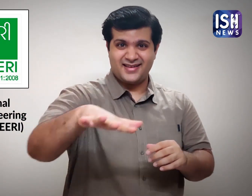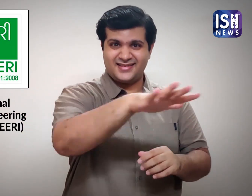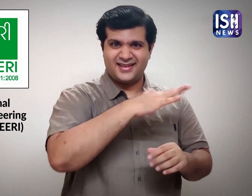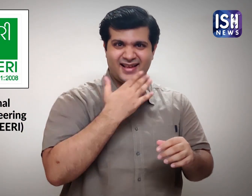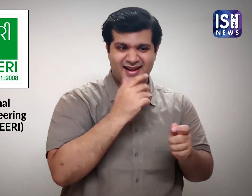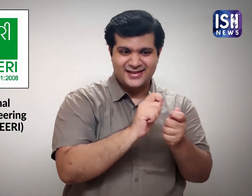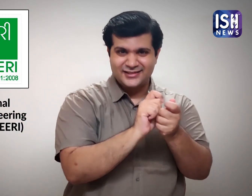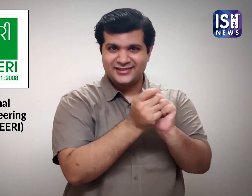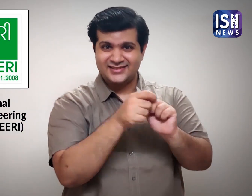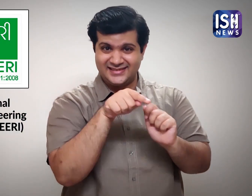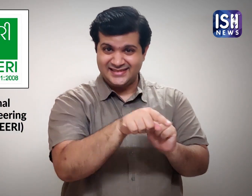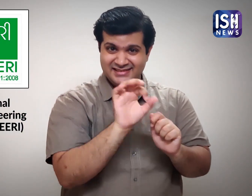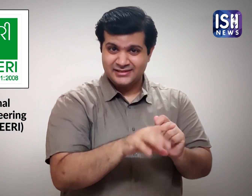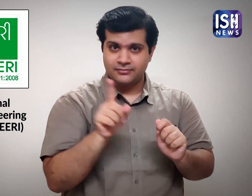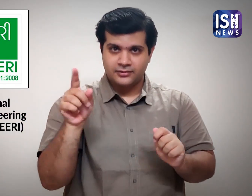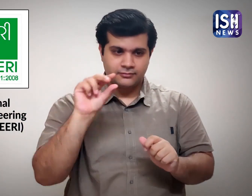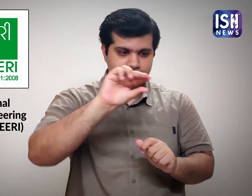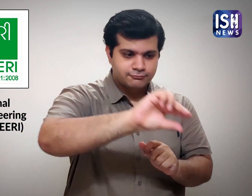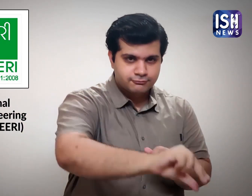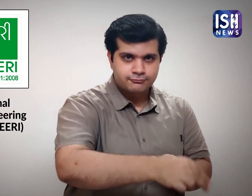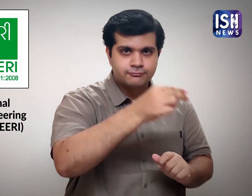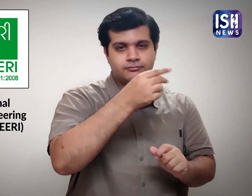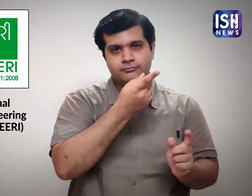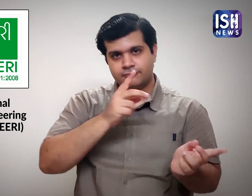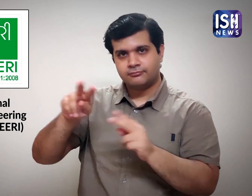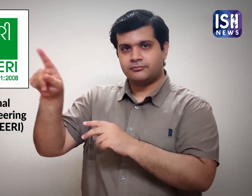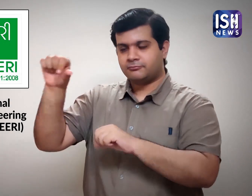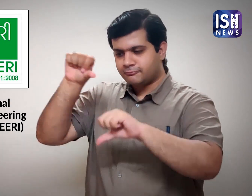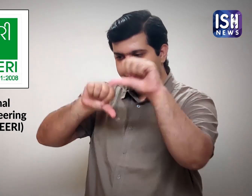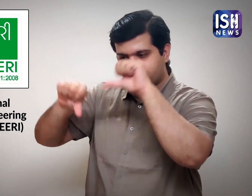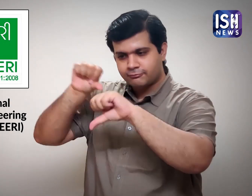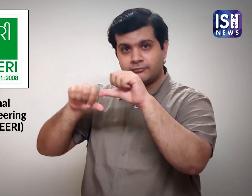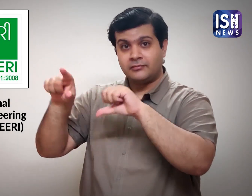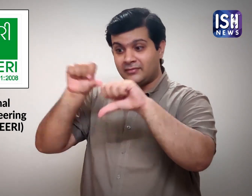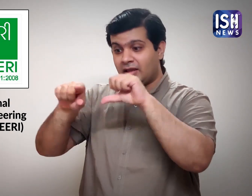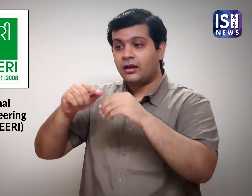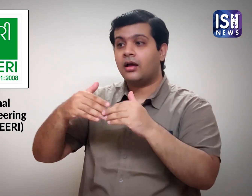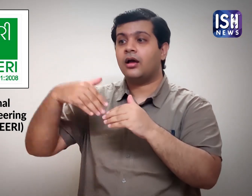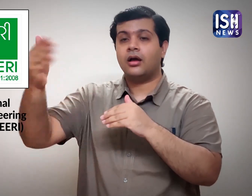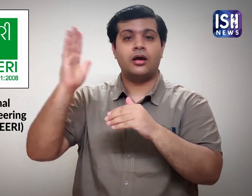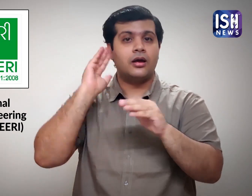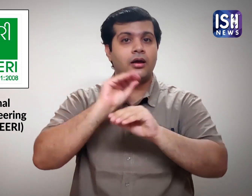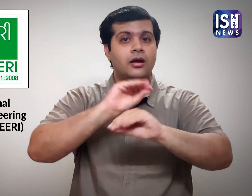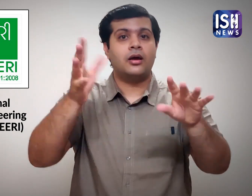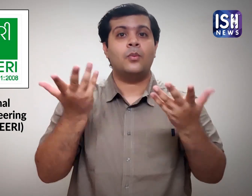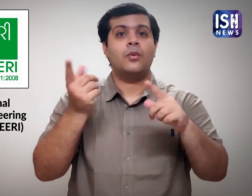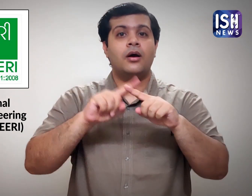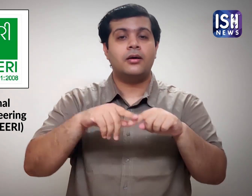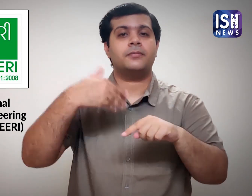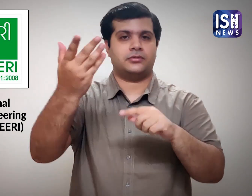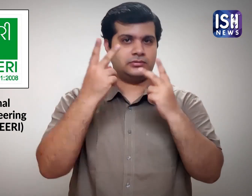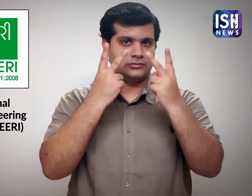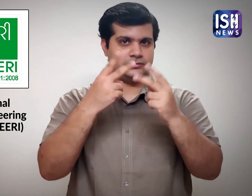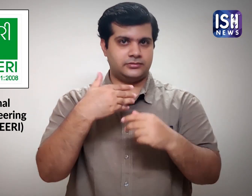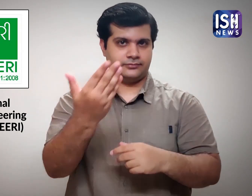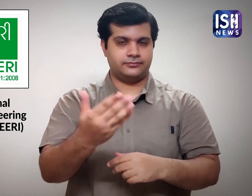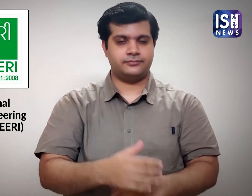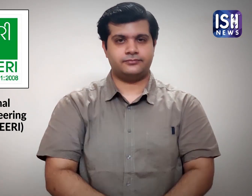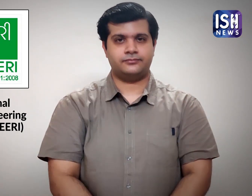and collected water samples to analyse why it turned pink and will make an announcement soon. stood 11. At